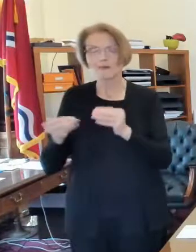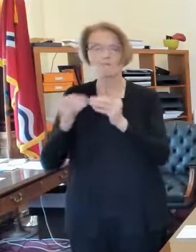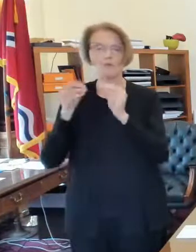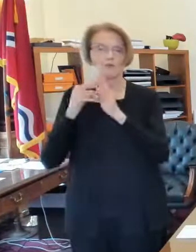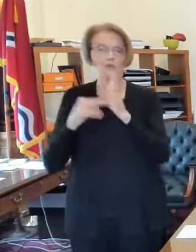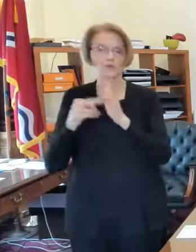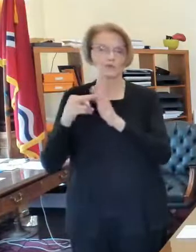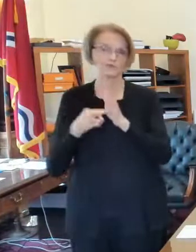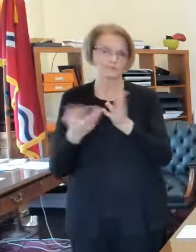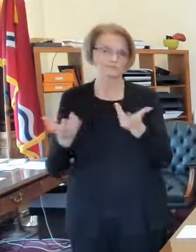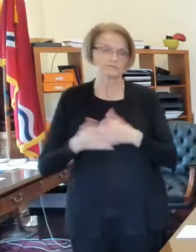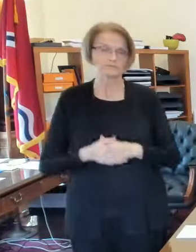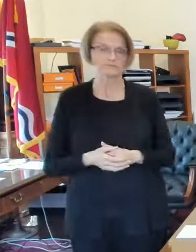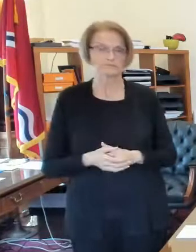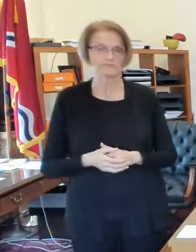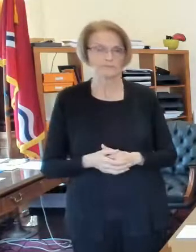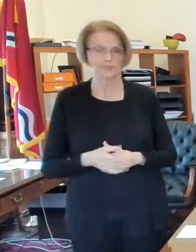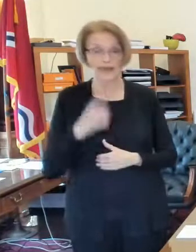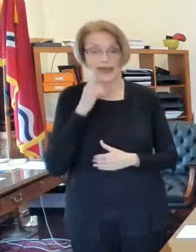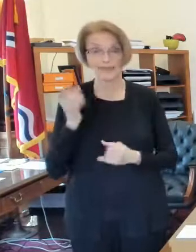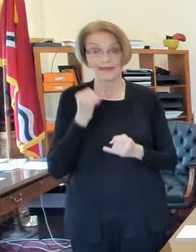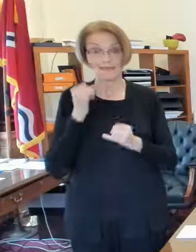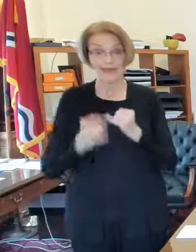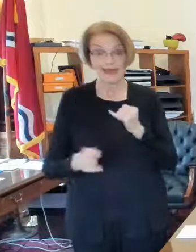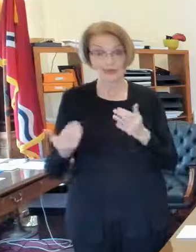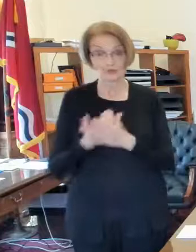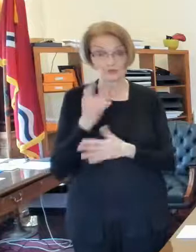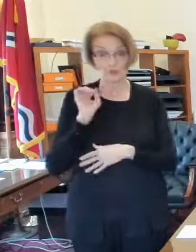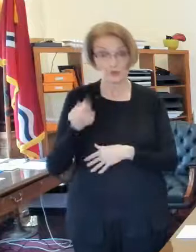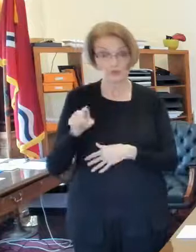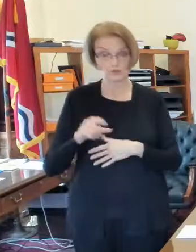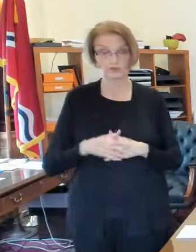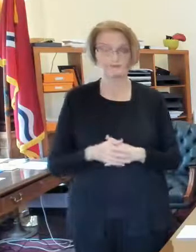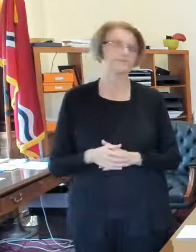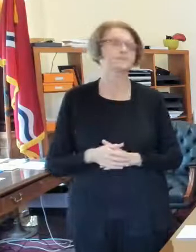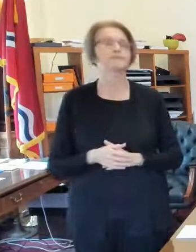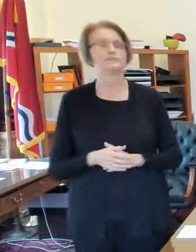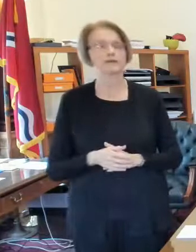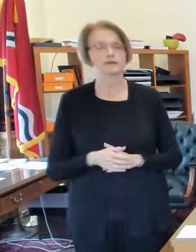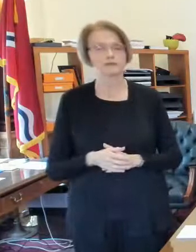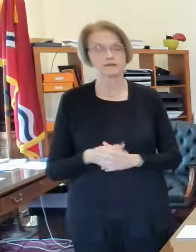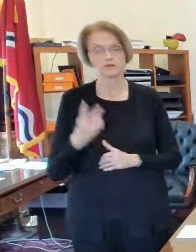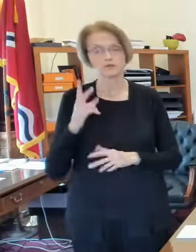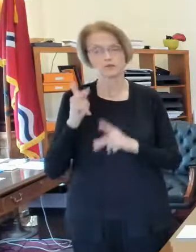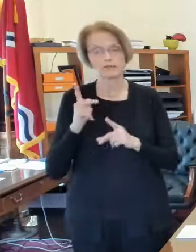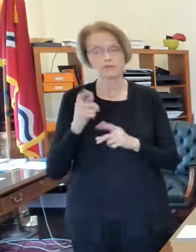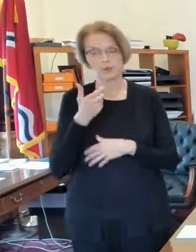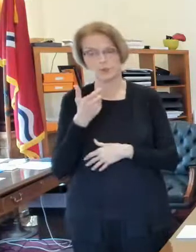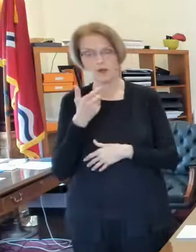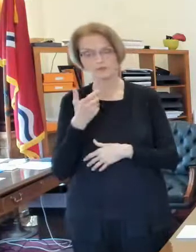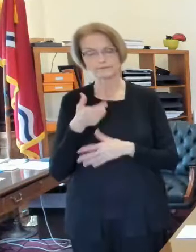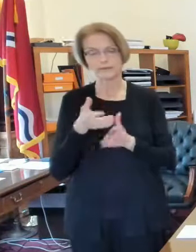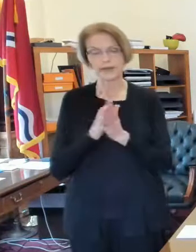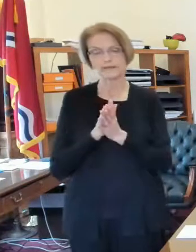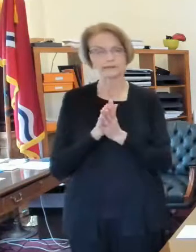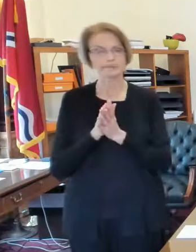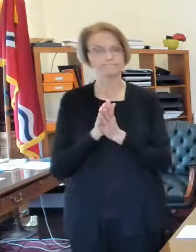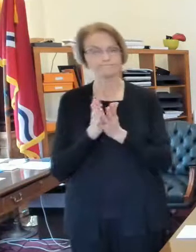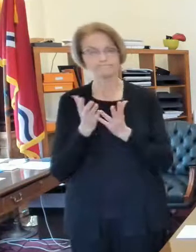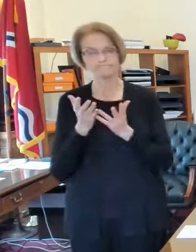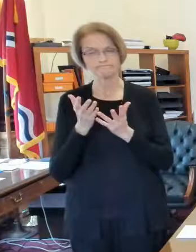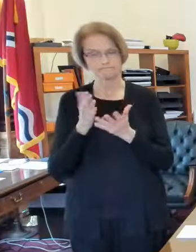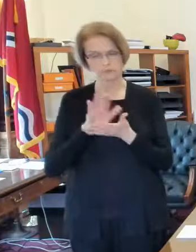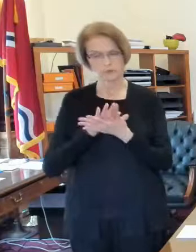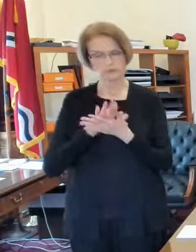for places of worship i think this is the last new question for you dr eckles a couple of folks are watching asking asking about schools what